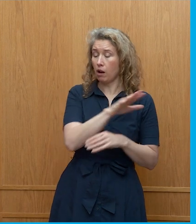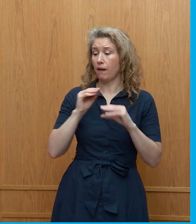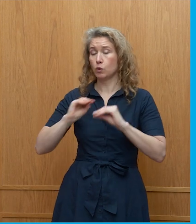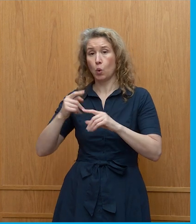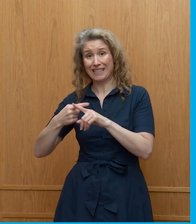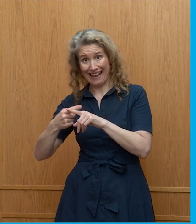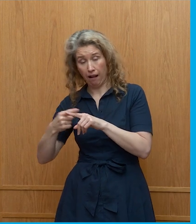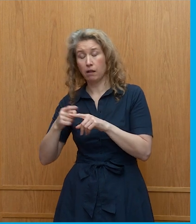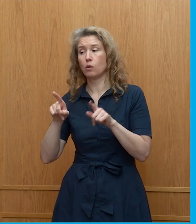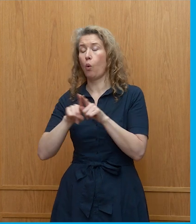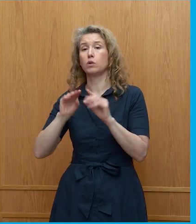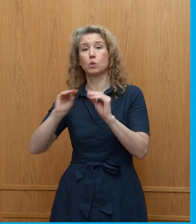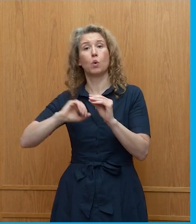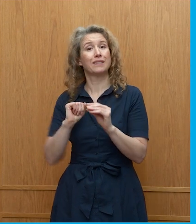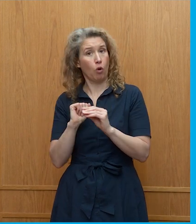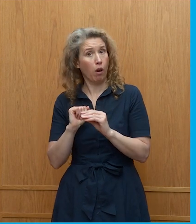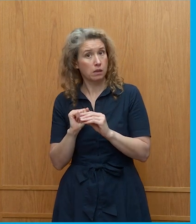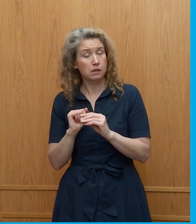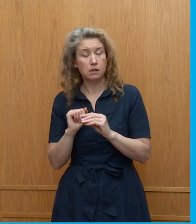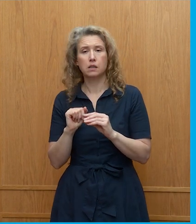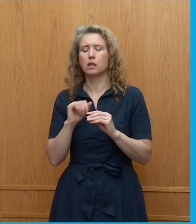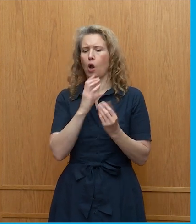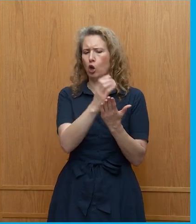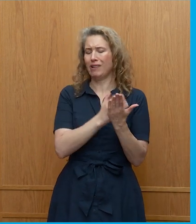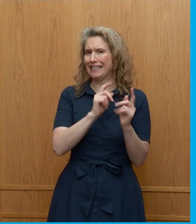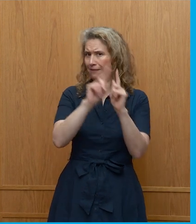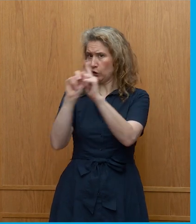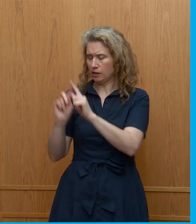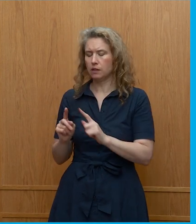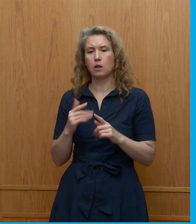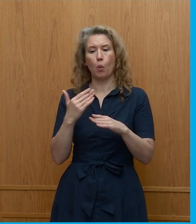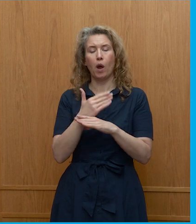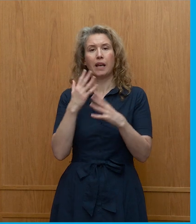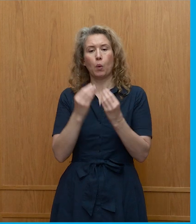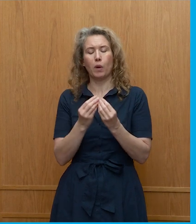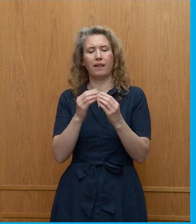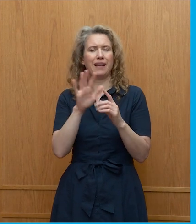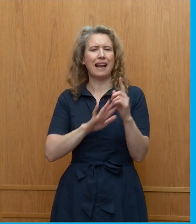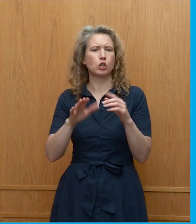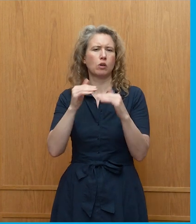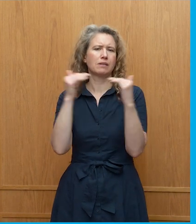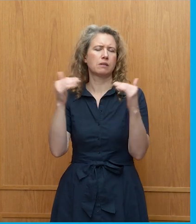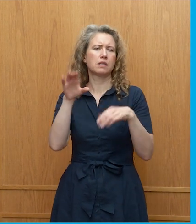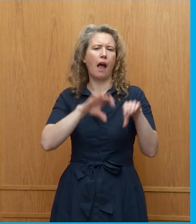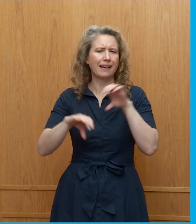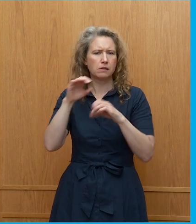I've taught in Scotland, and working with the national grade standards for science, for instance, it's very